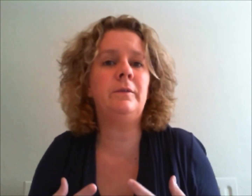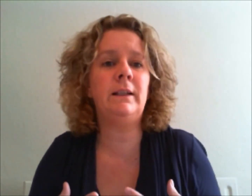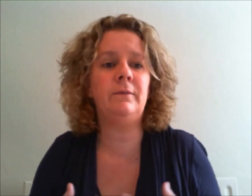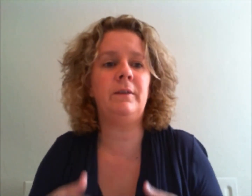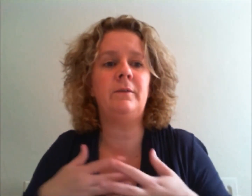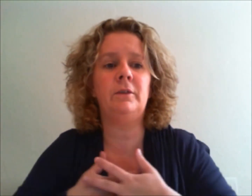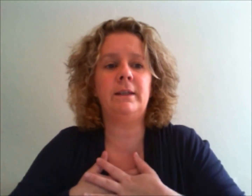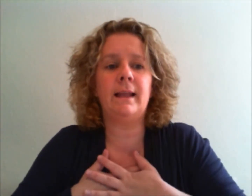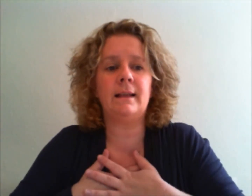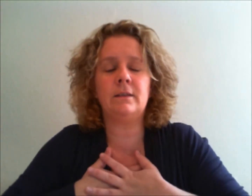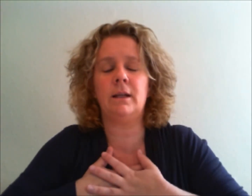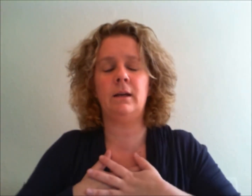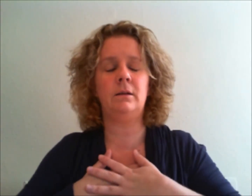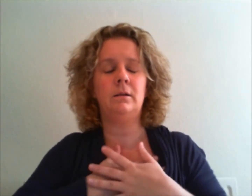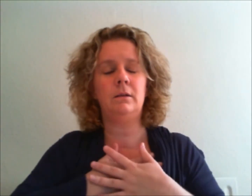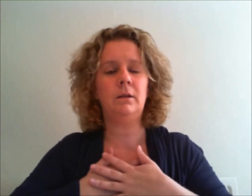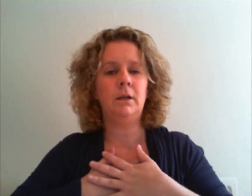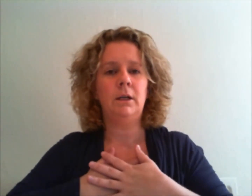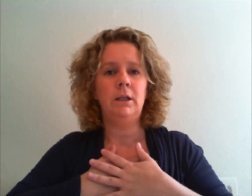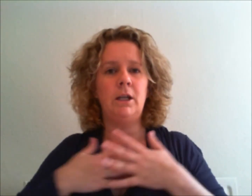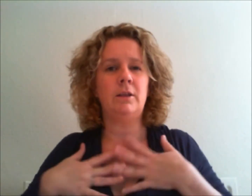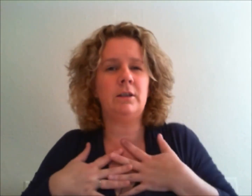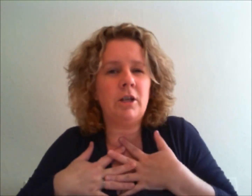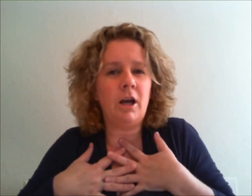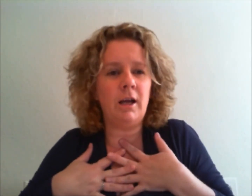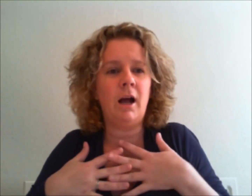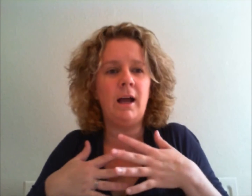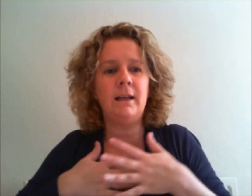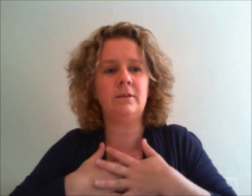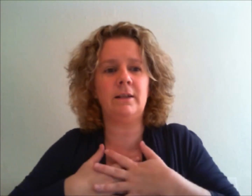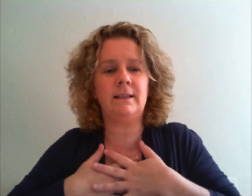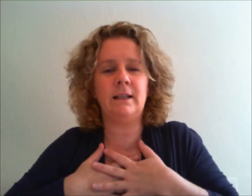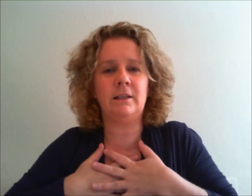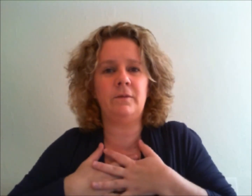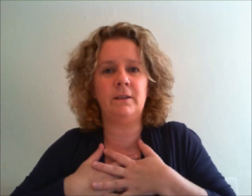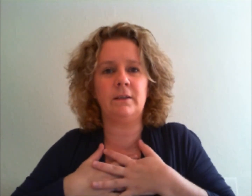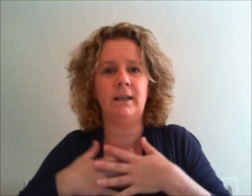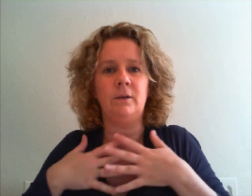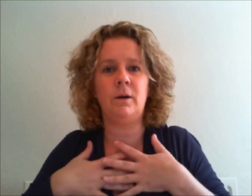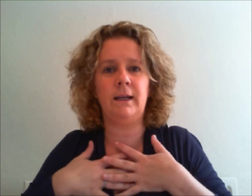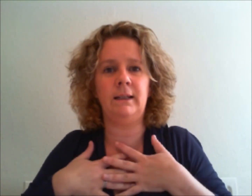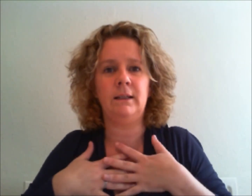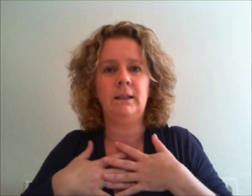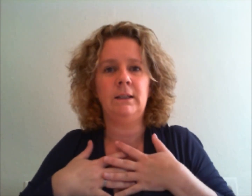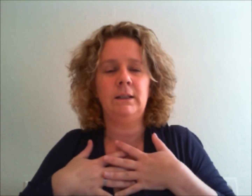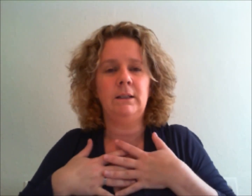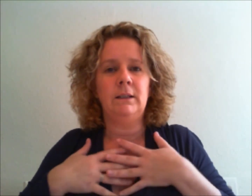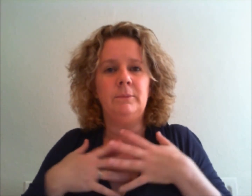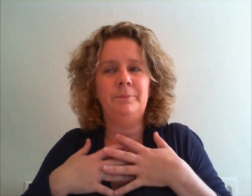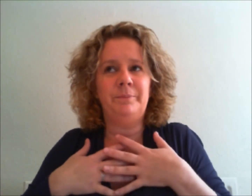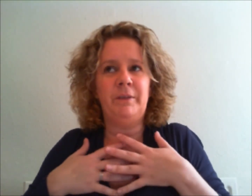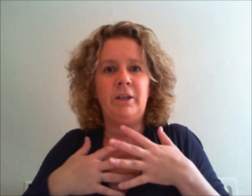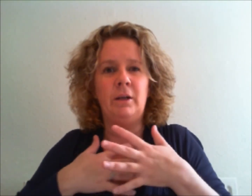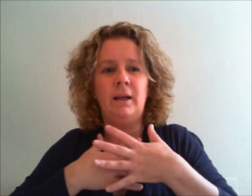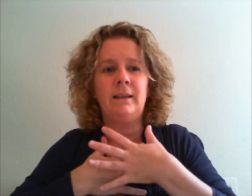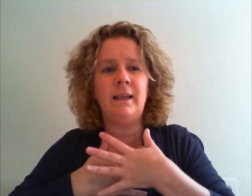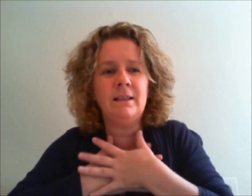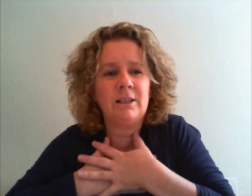feeling fearful you get that sort of you know the time I thought it tend to feel so like quite you know like things are